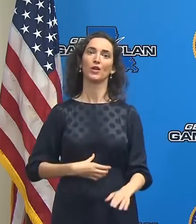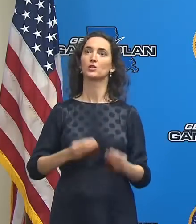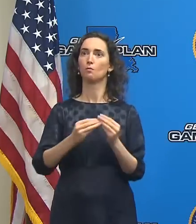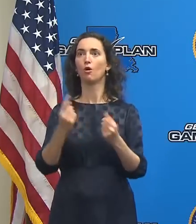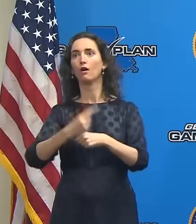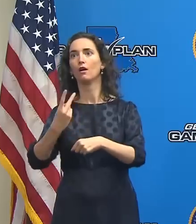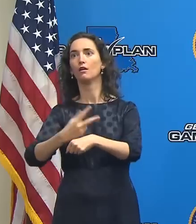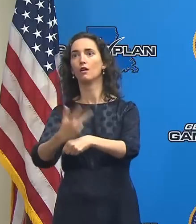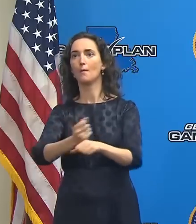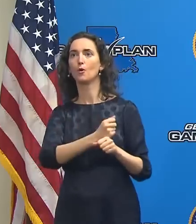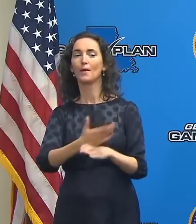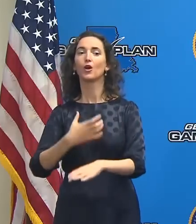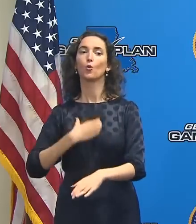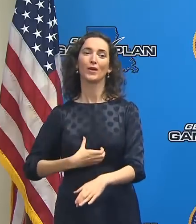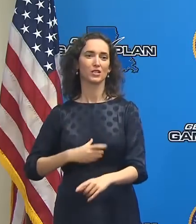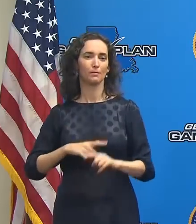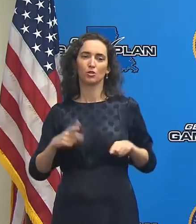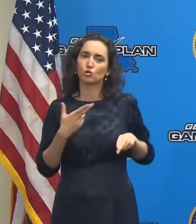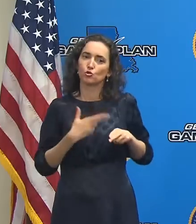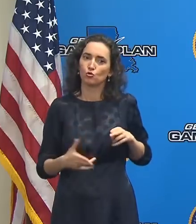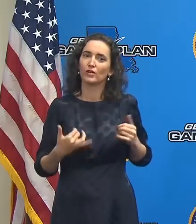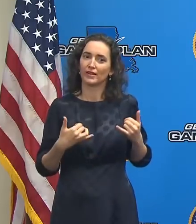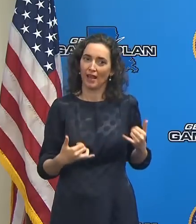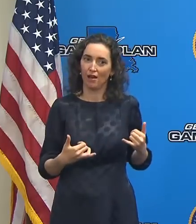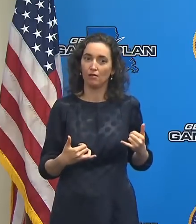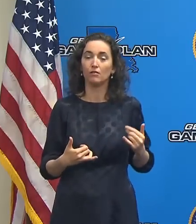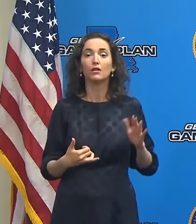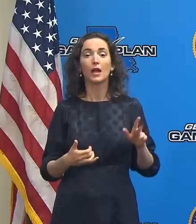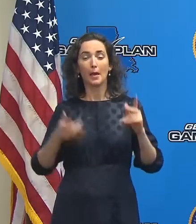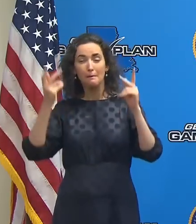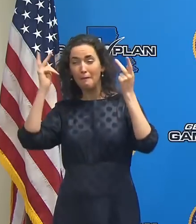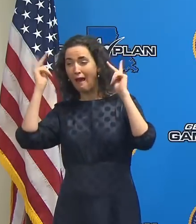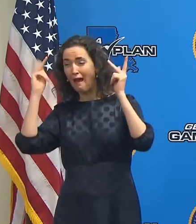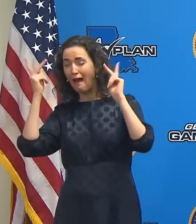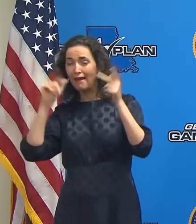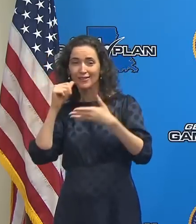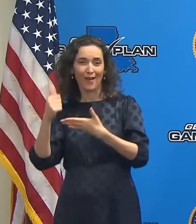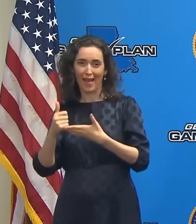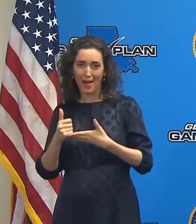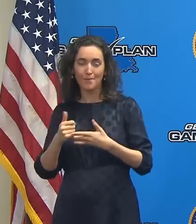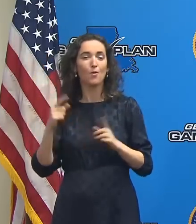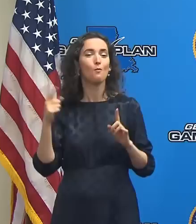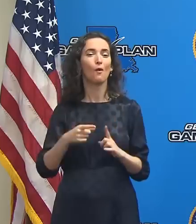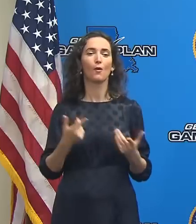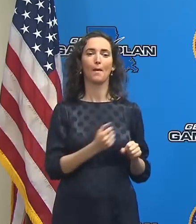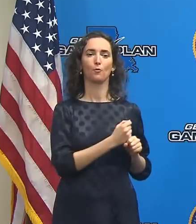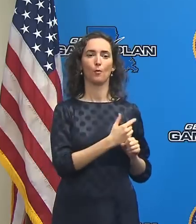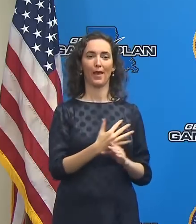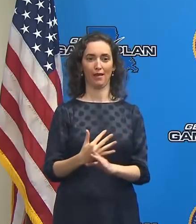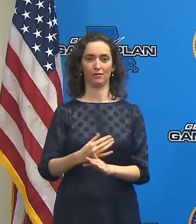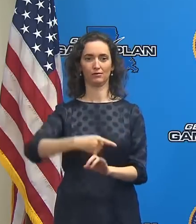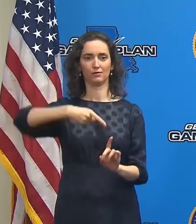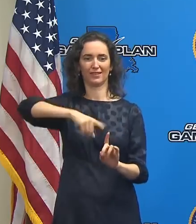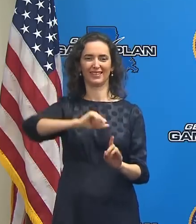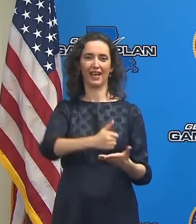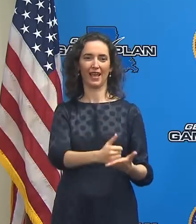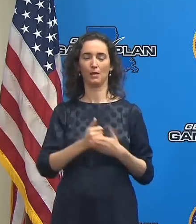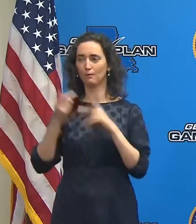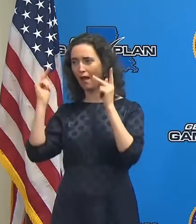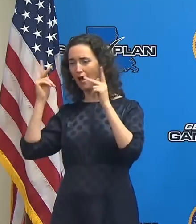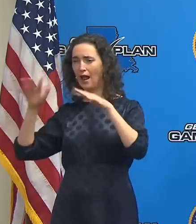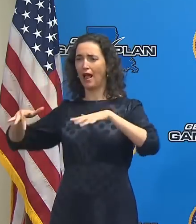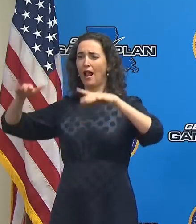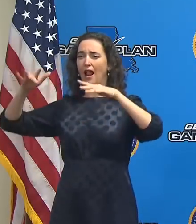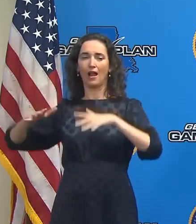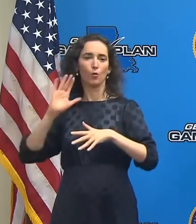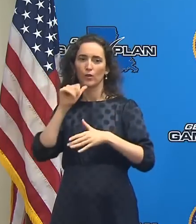but preparation is key. Panicking is the exact opposite of what we should be doing right now. If